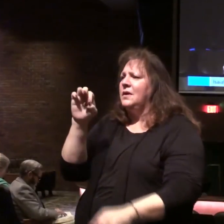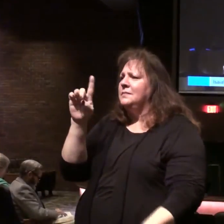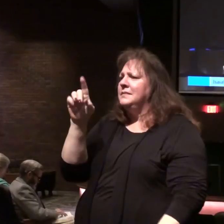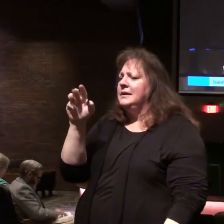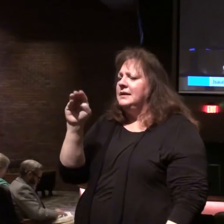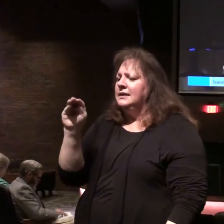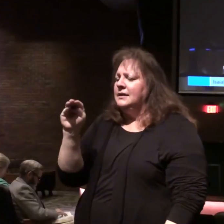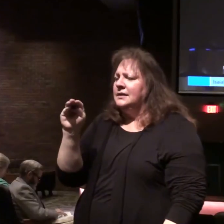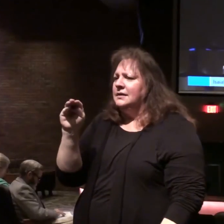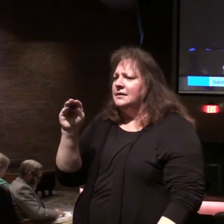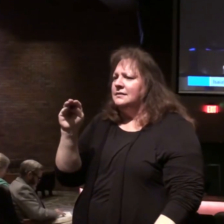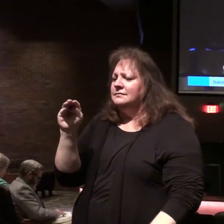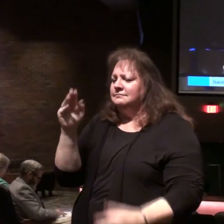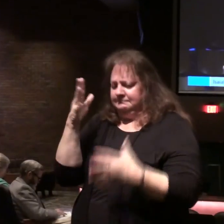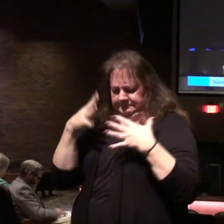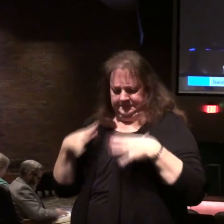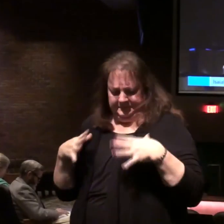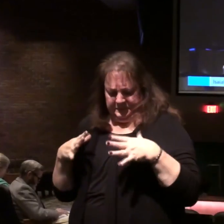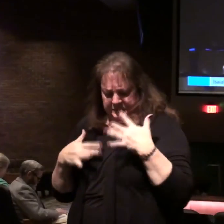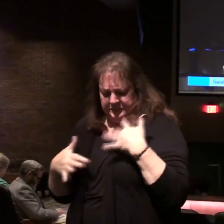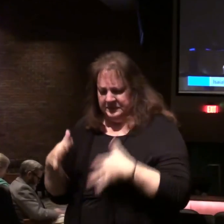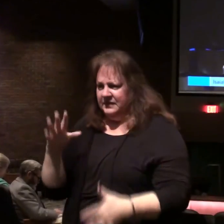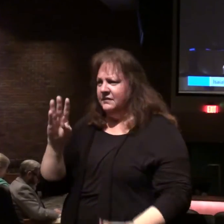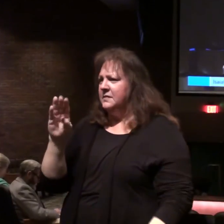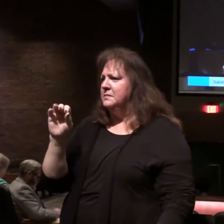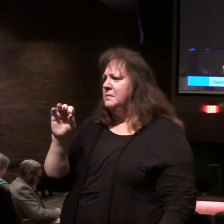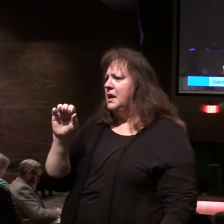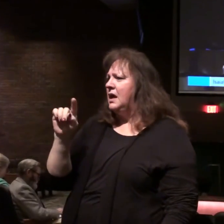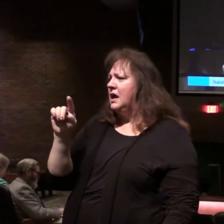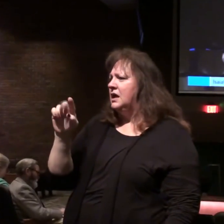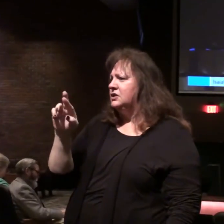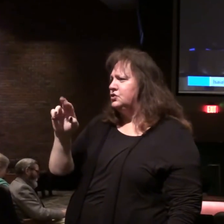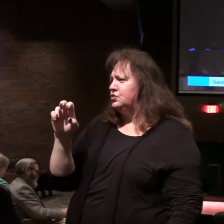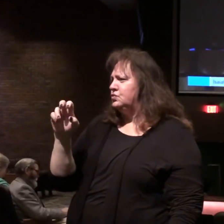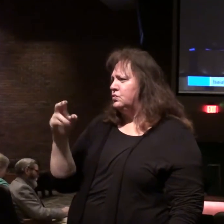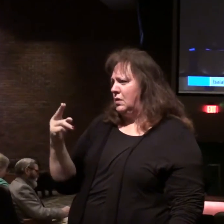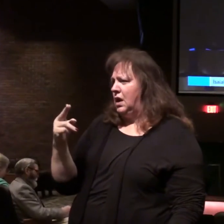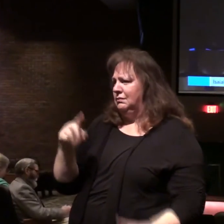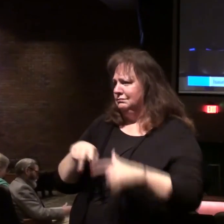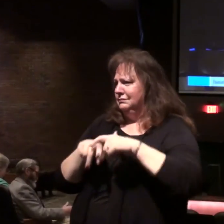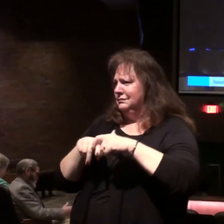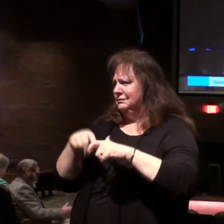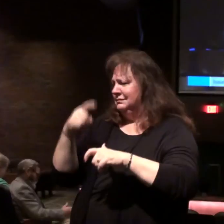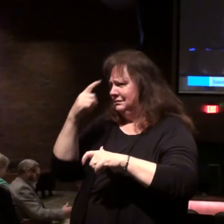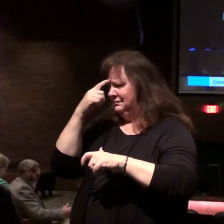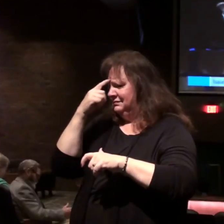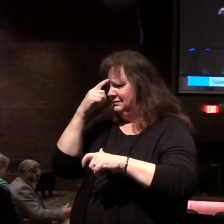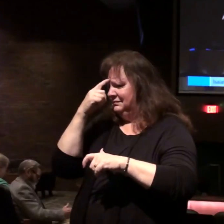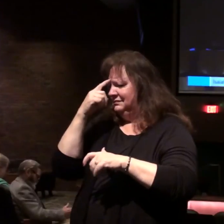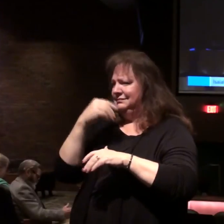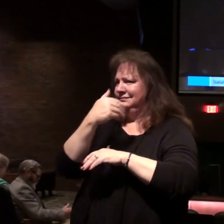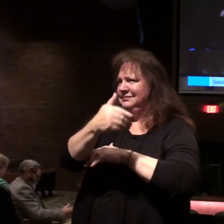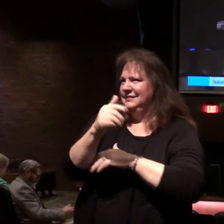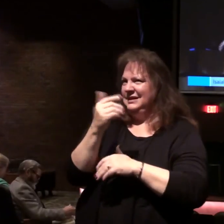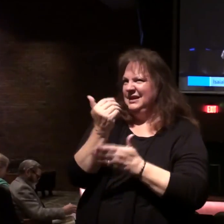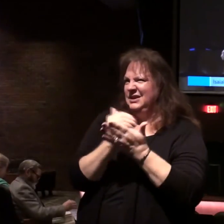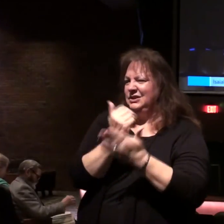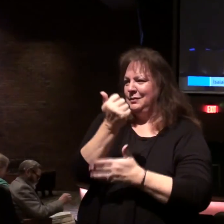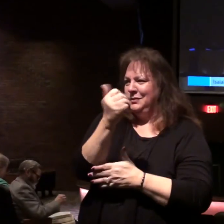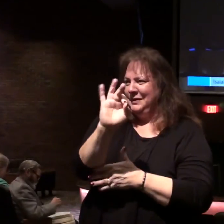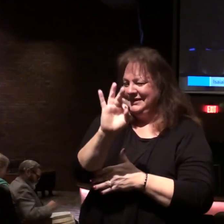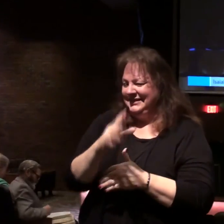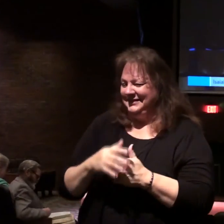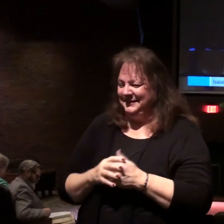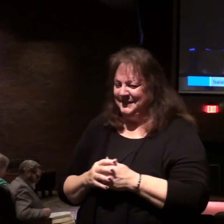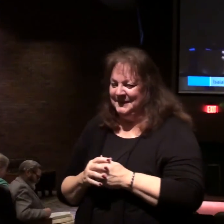garments of glowing colors from Basra? We'll talk about Basra in this when we get to chapter 19, the